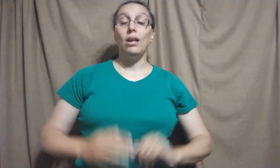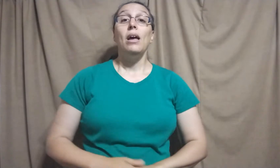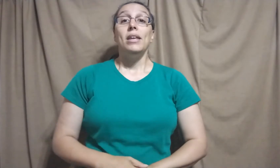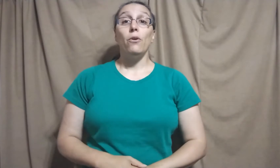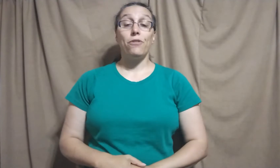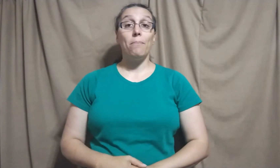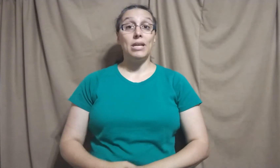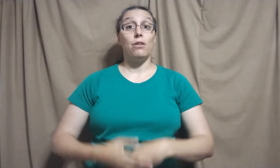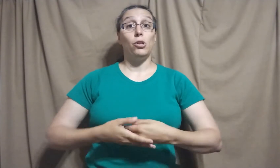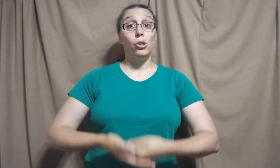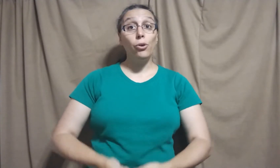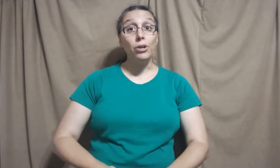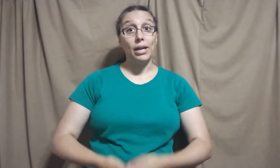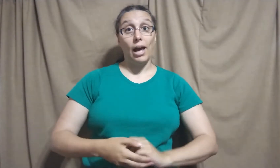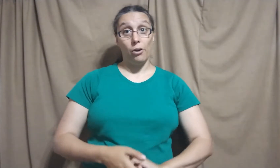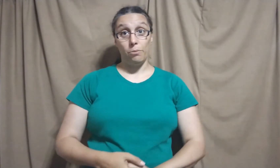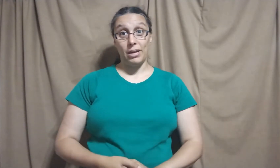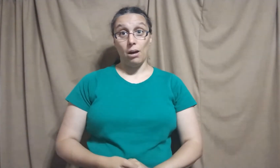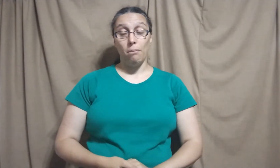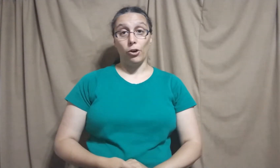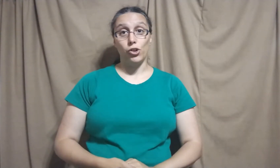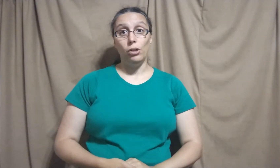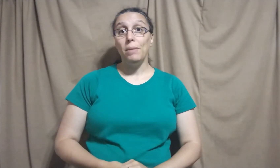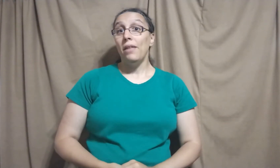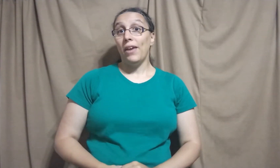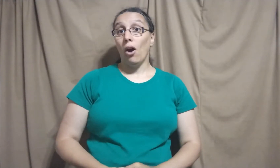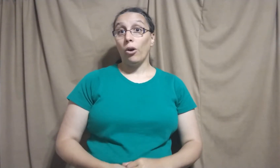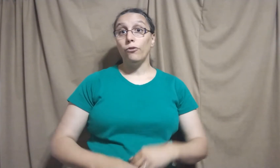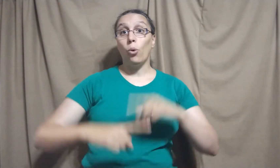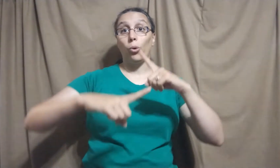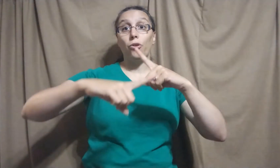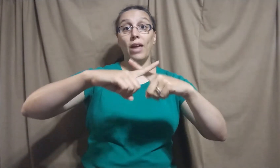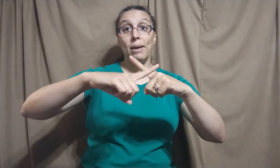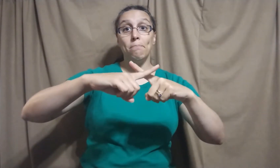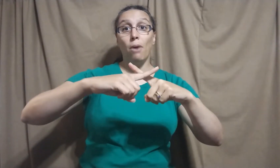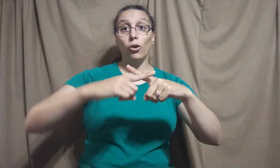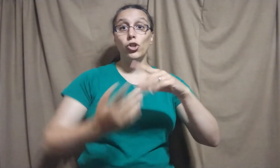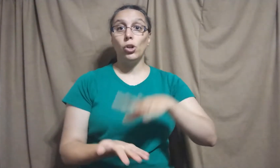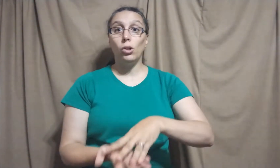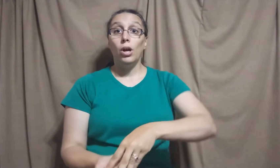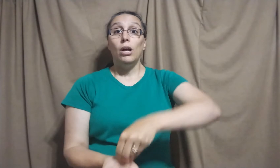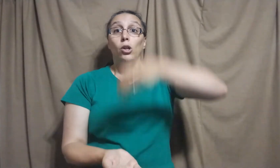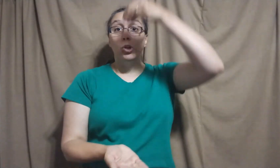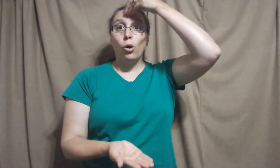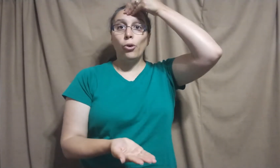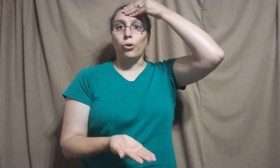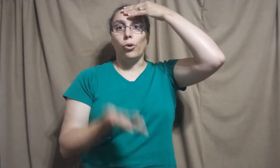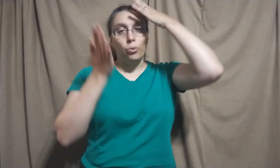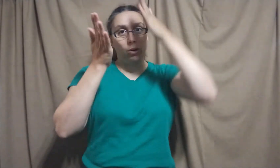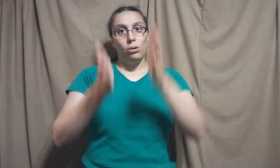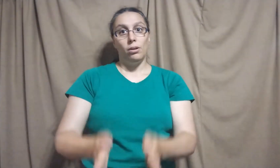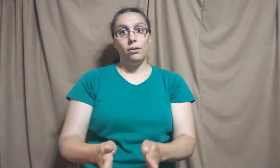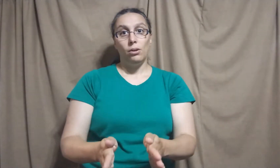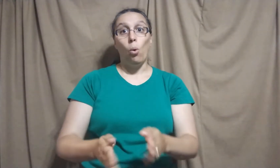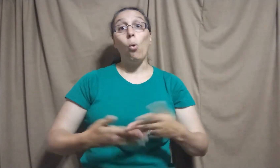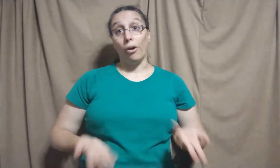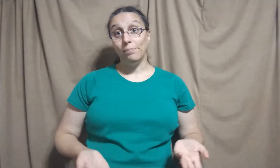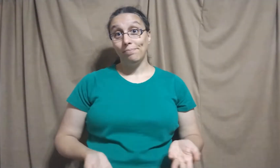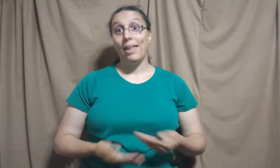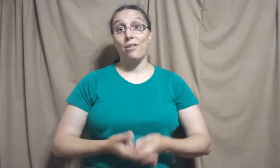Now, if somebody is learning how to be a marshal, they are, of course, a marshal learner, or, as